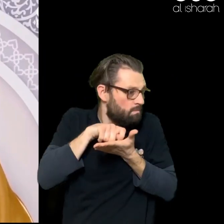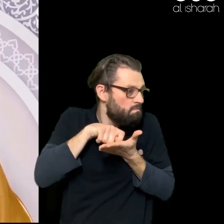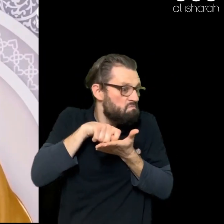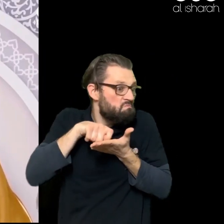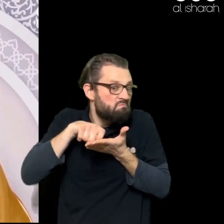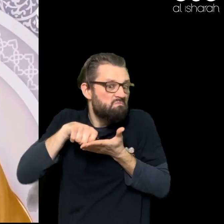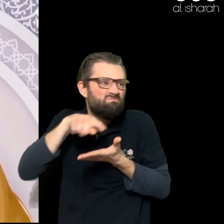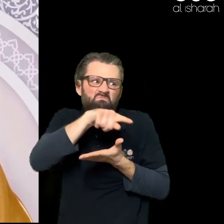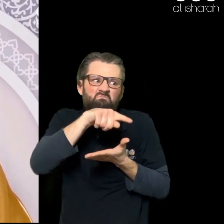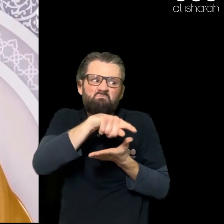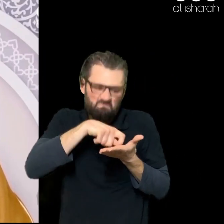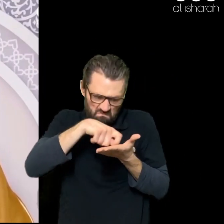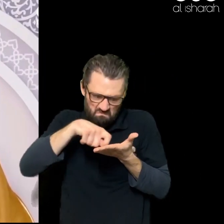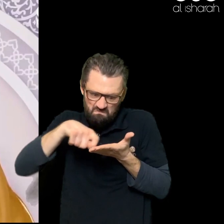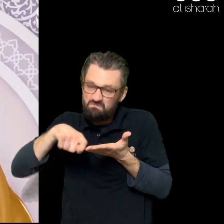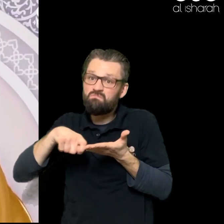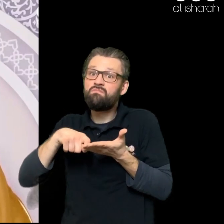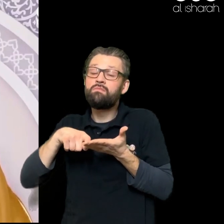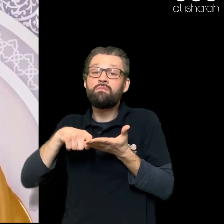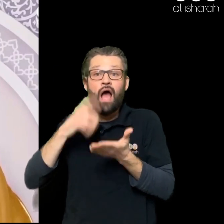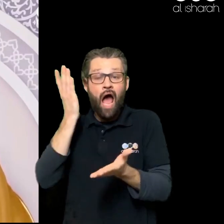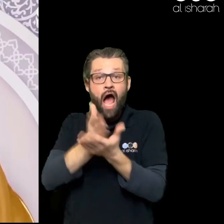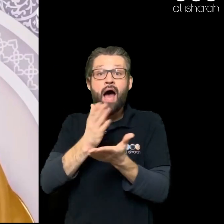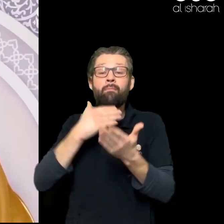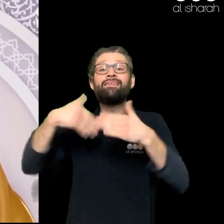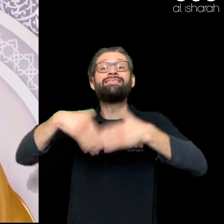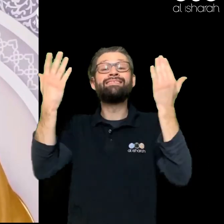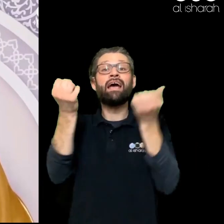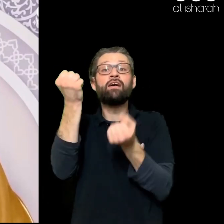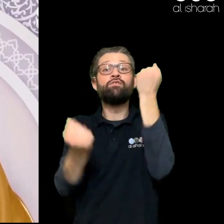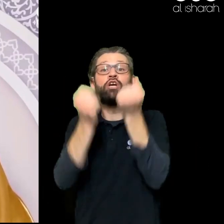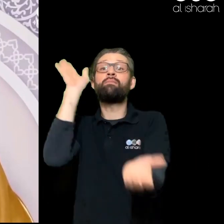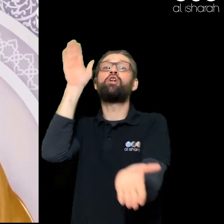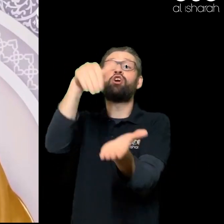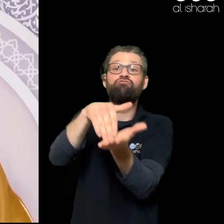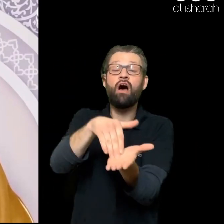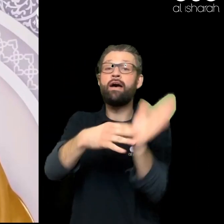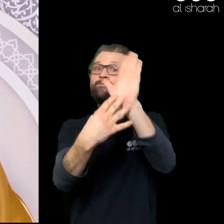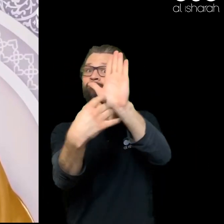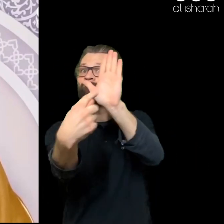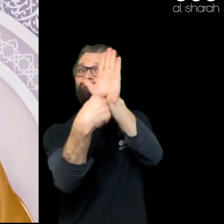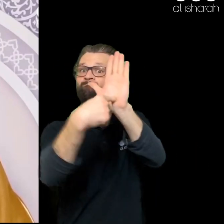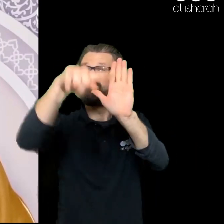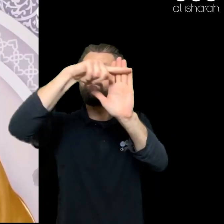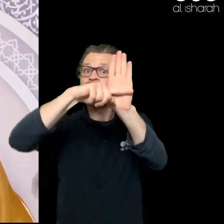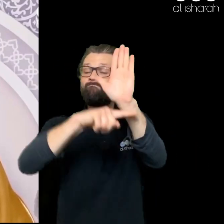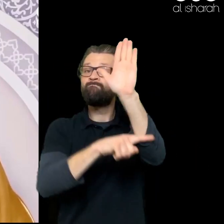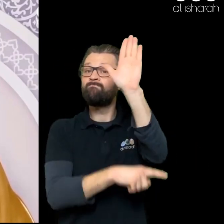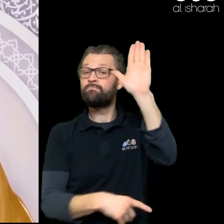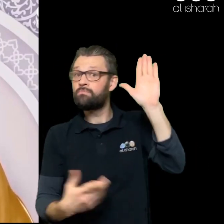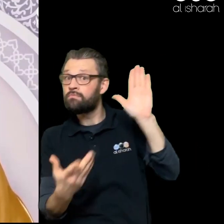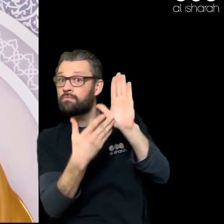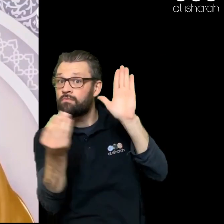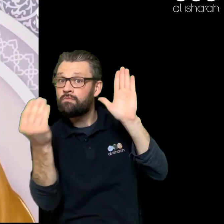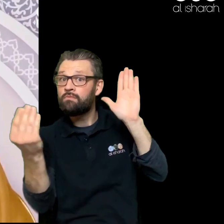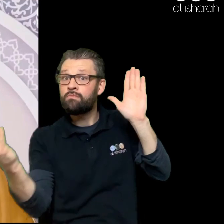Judgement With So Many Evil Words Some Of The Children Say More Swear Words And Vulgar Words Than They